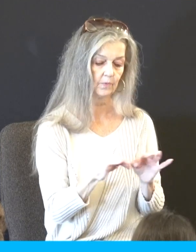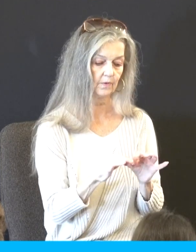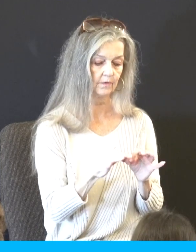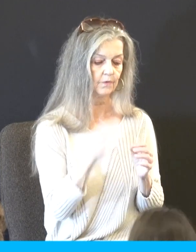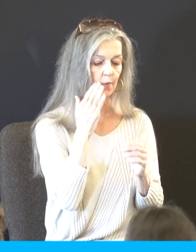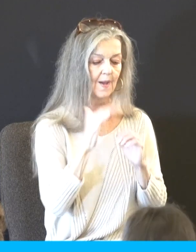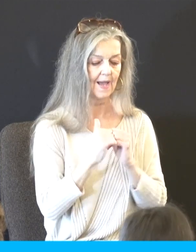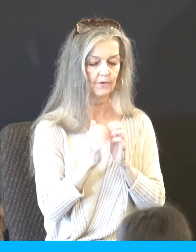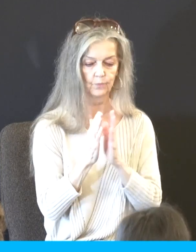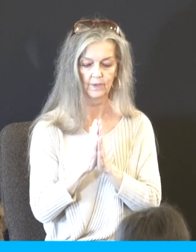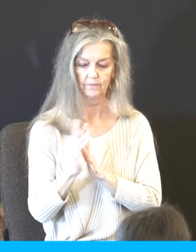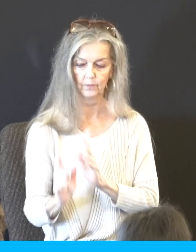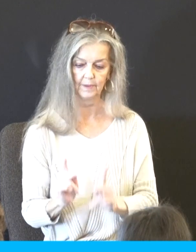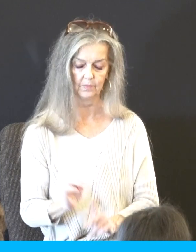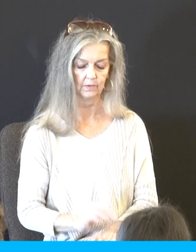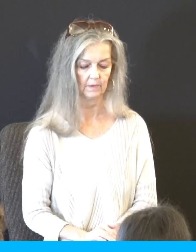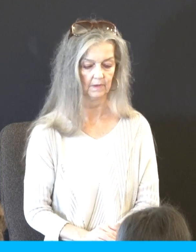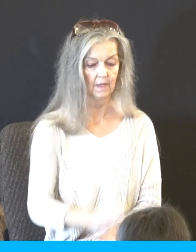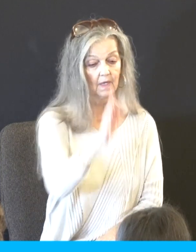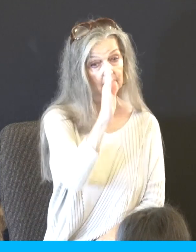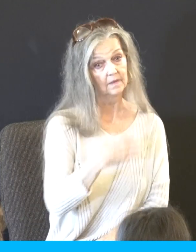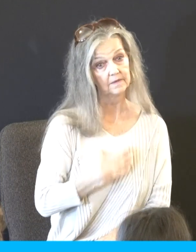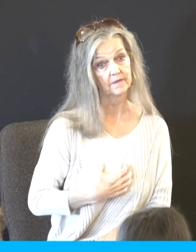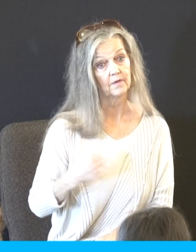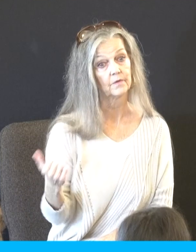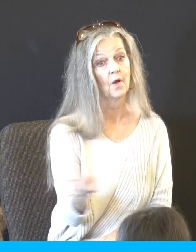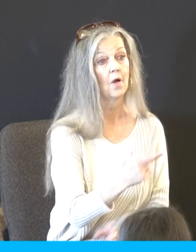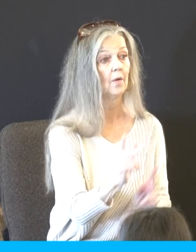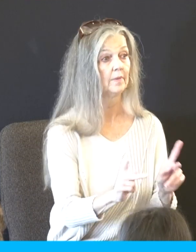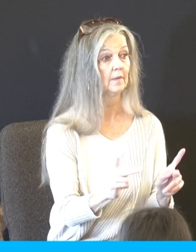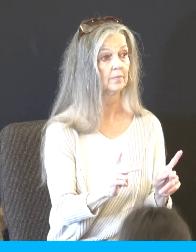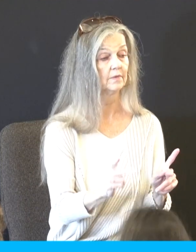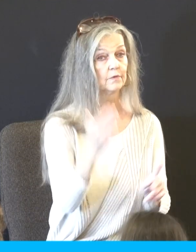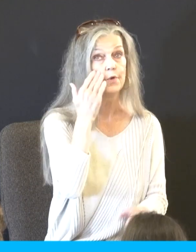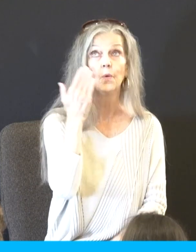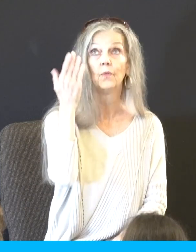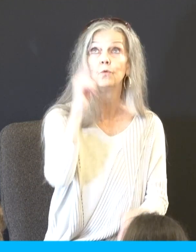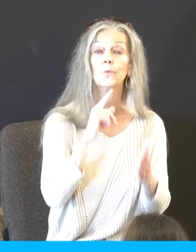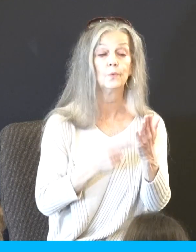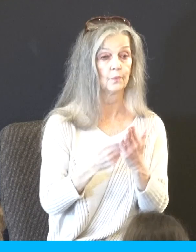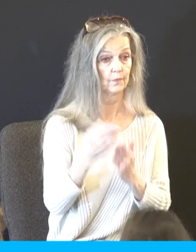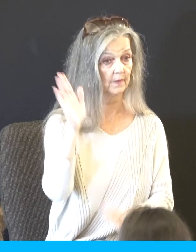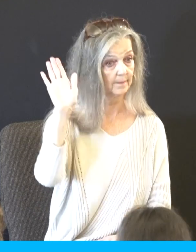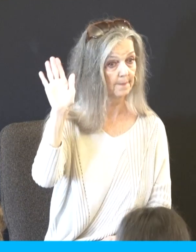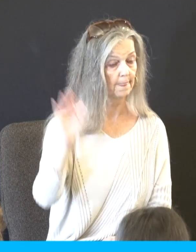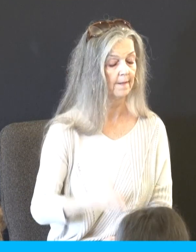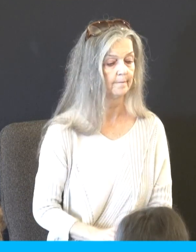It says, God desires all men and women to come to the knowledge of the truth. It says in Ezekiel 18, God